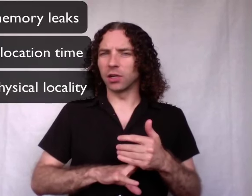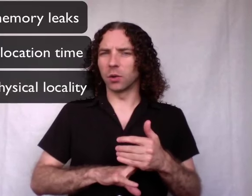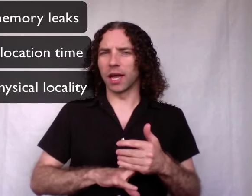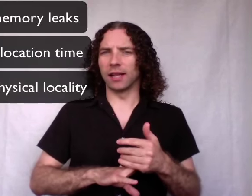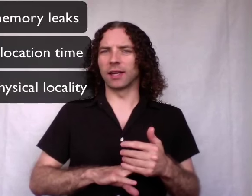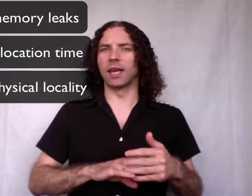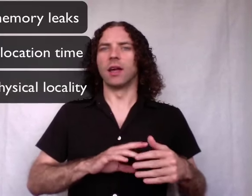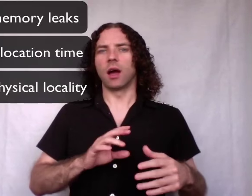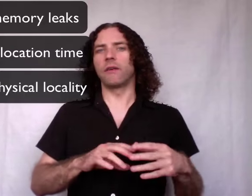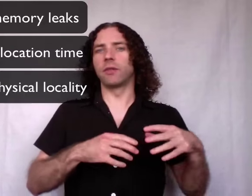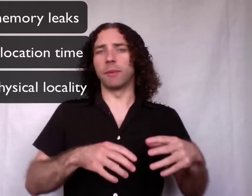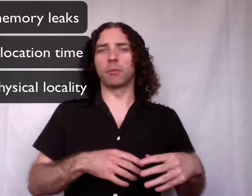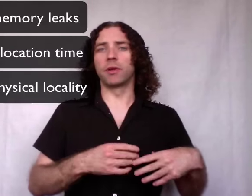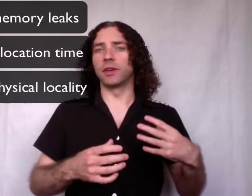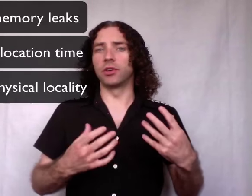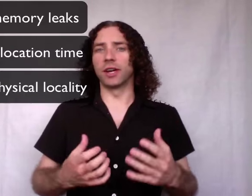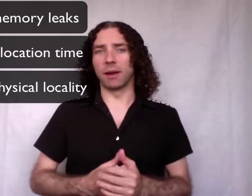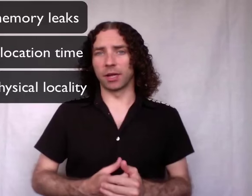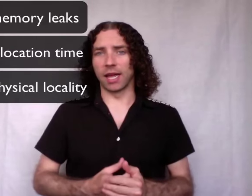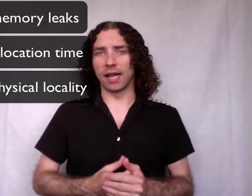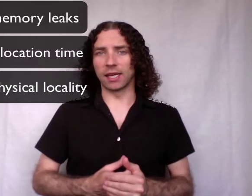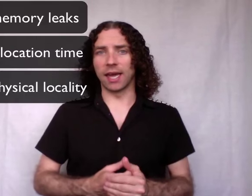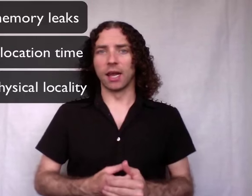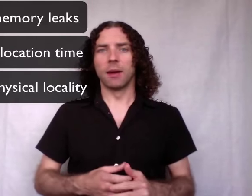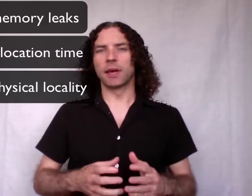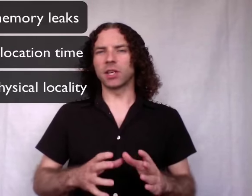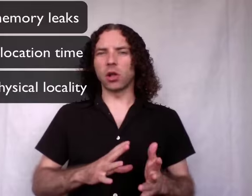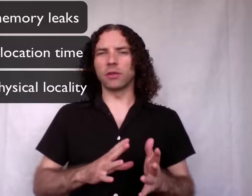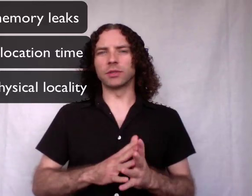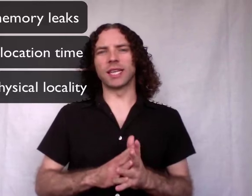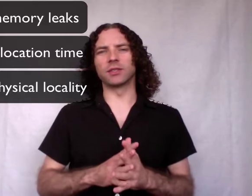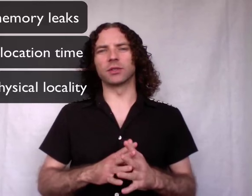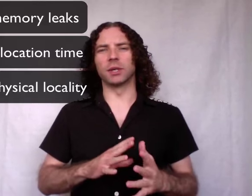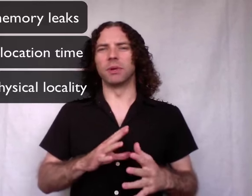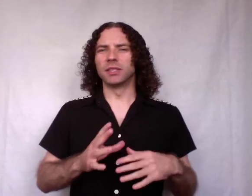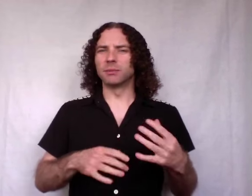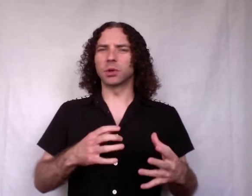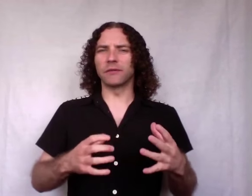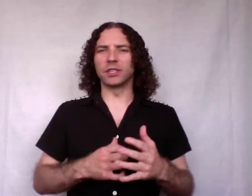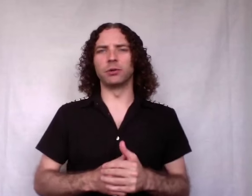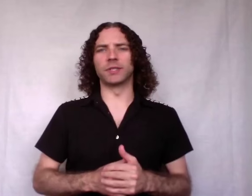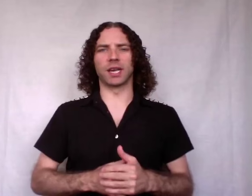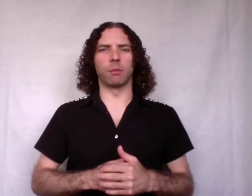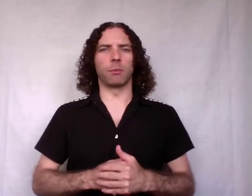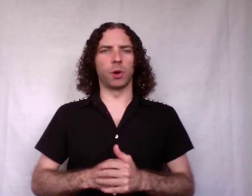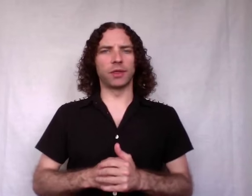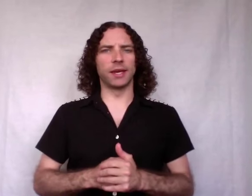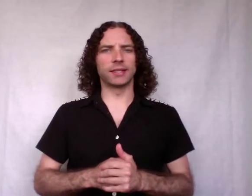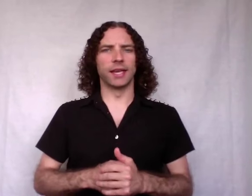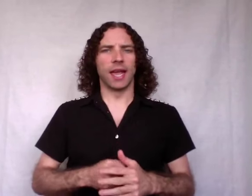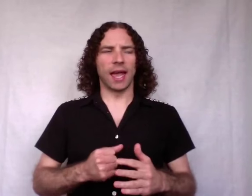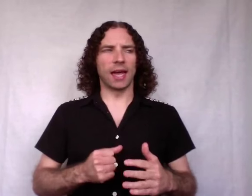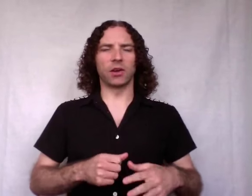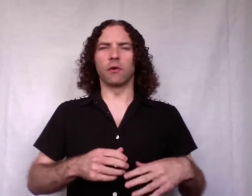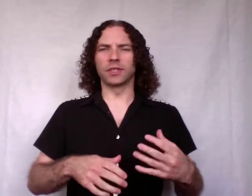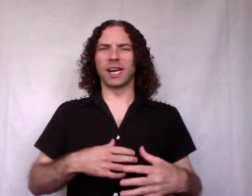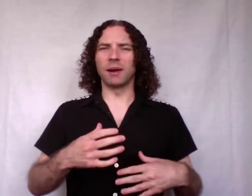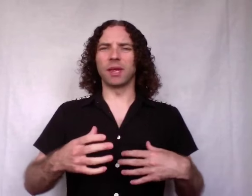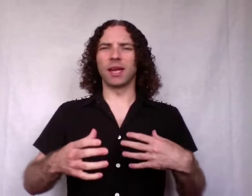locality of the memory that you dynamically allocate, because all of those things are some sort of issues that come up with this, and over time they